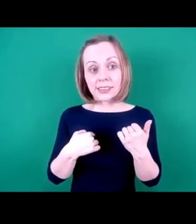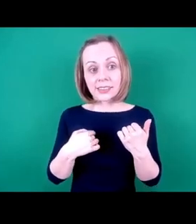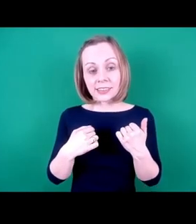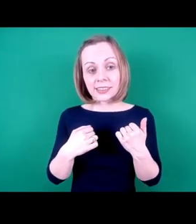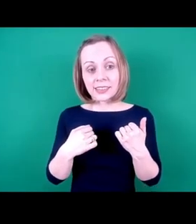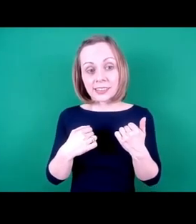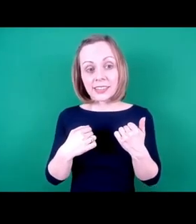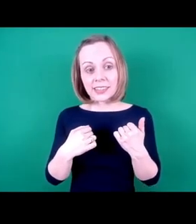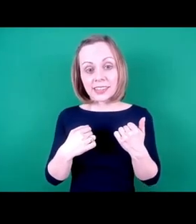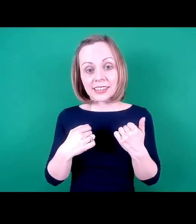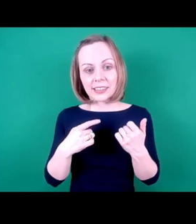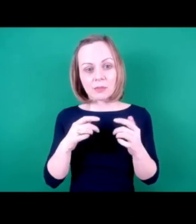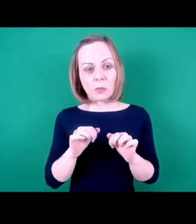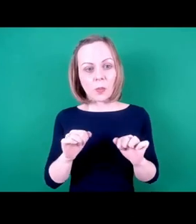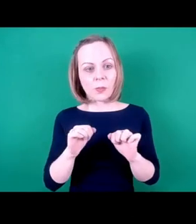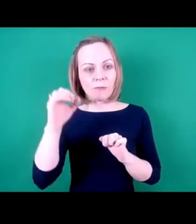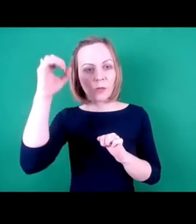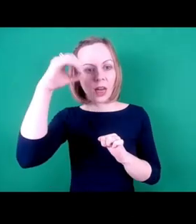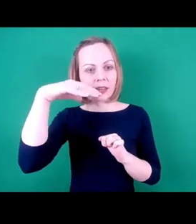Just waiting for the spotlighting.